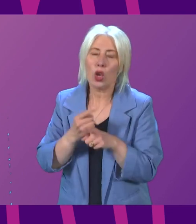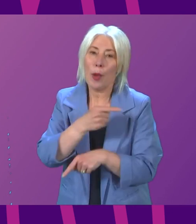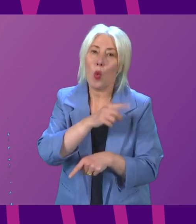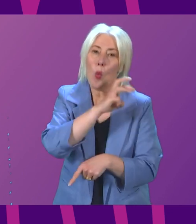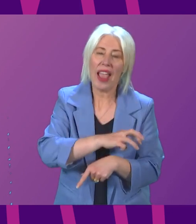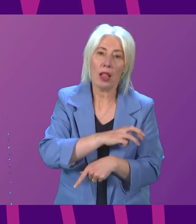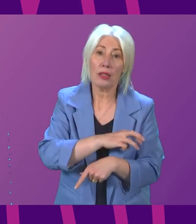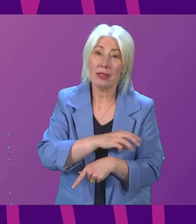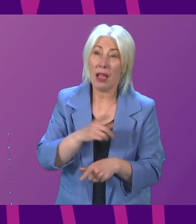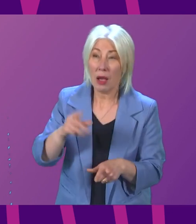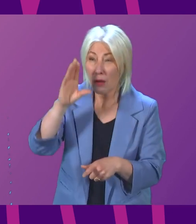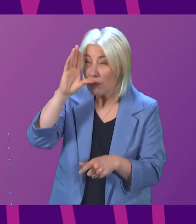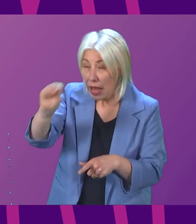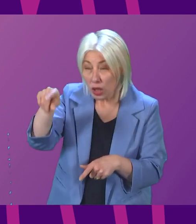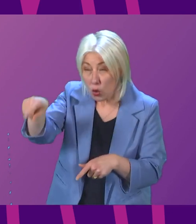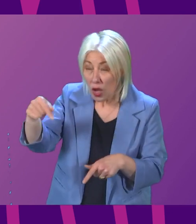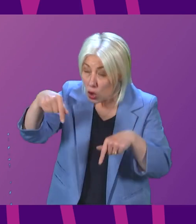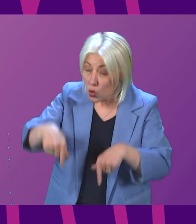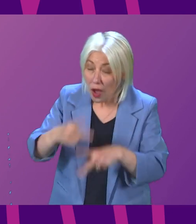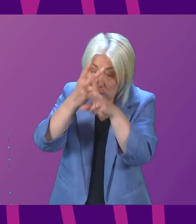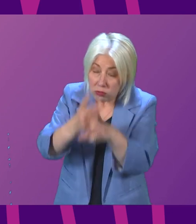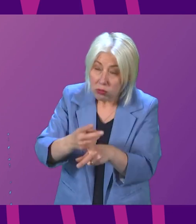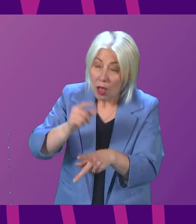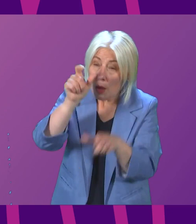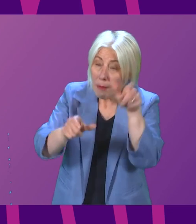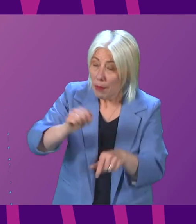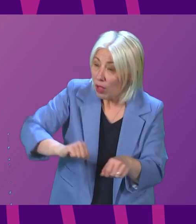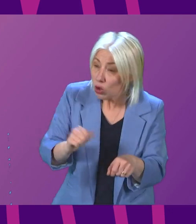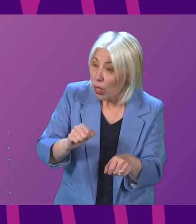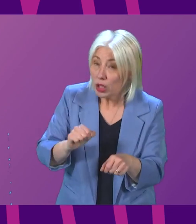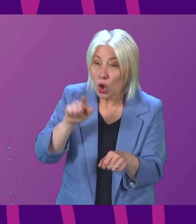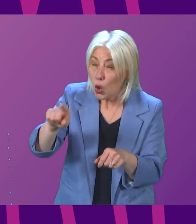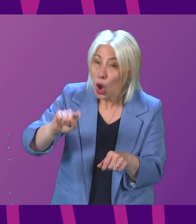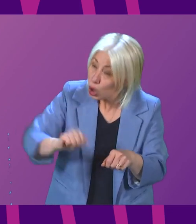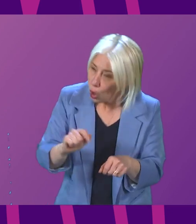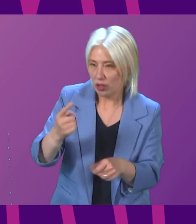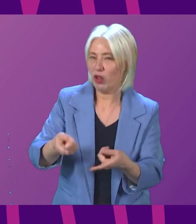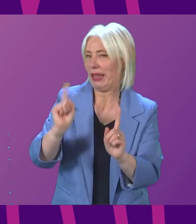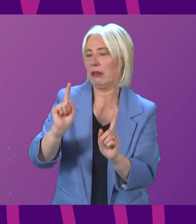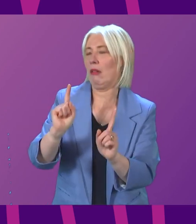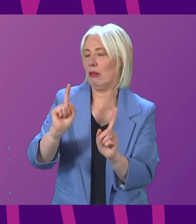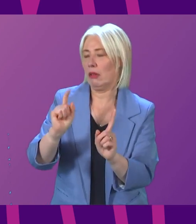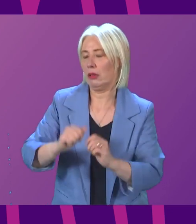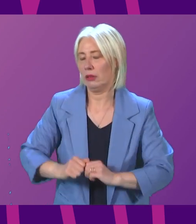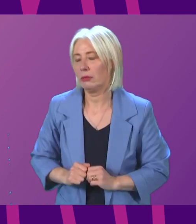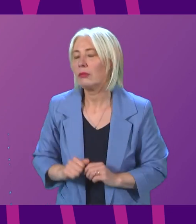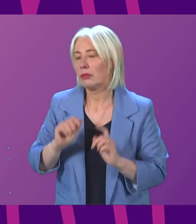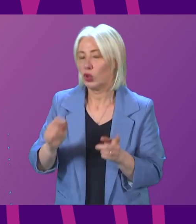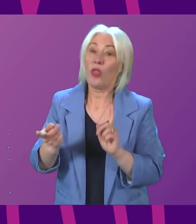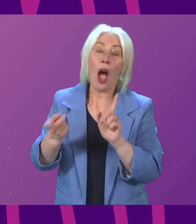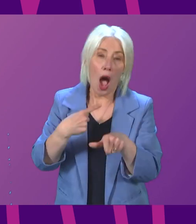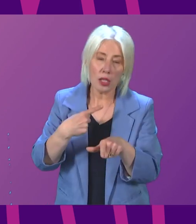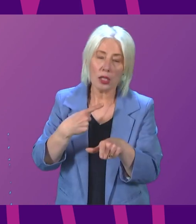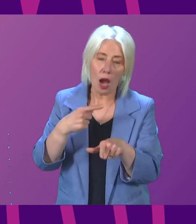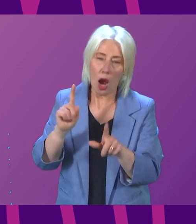remind her, she's paid to care about the people of Scotland, because she's Scotland's First Minister. But here's the answer the First